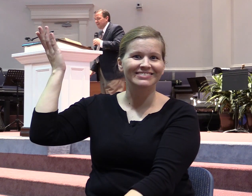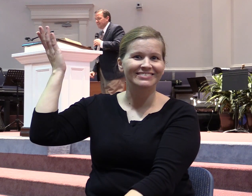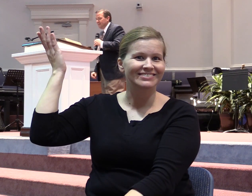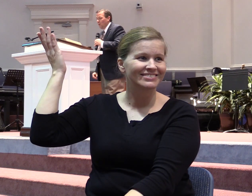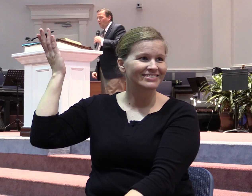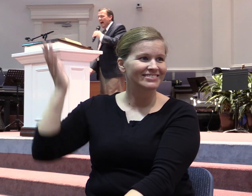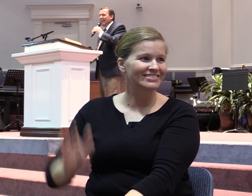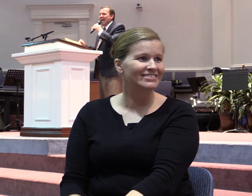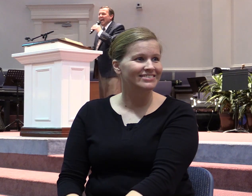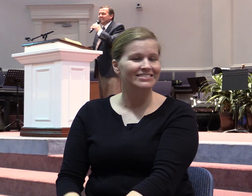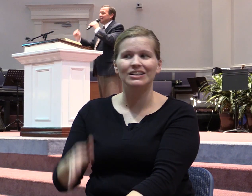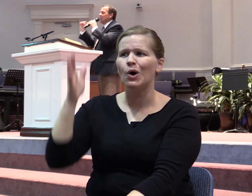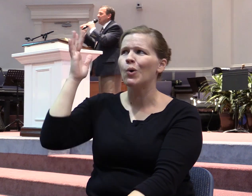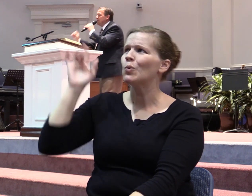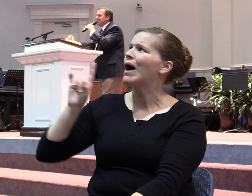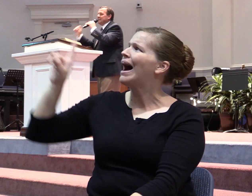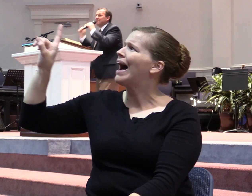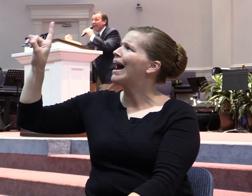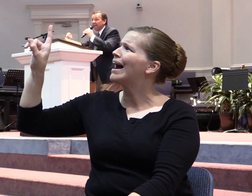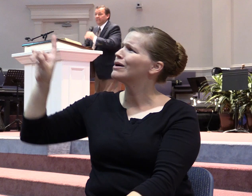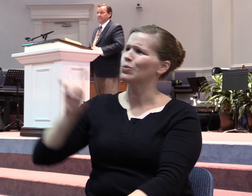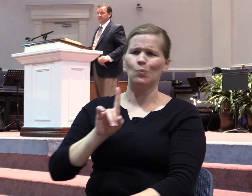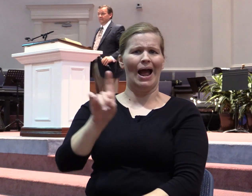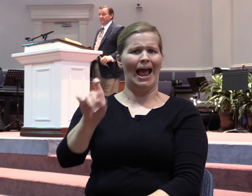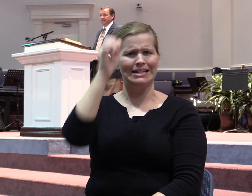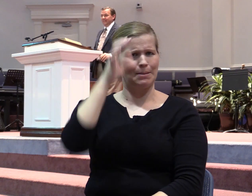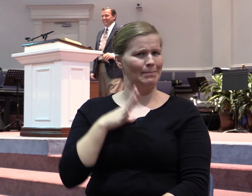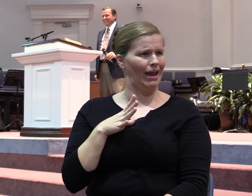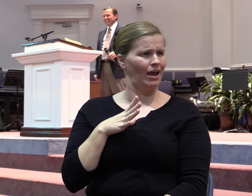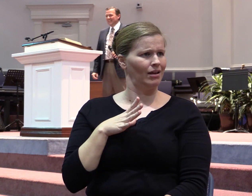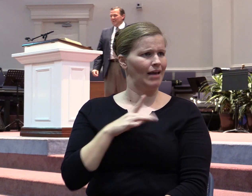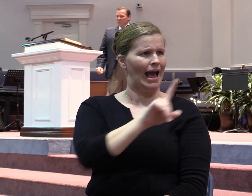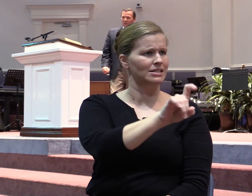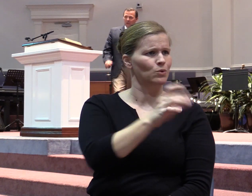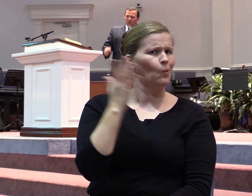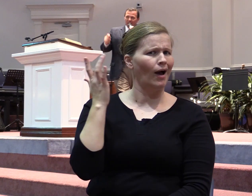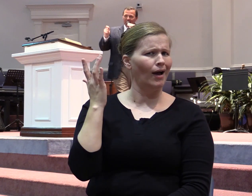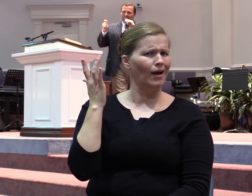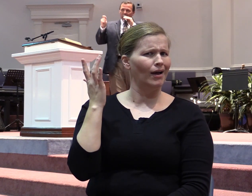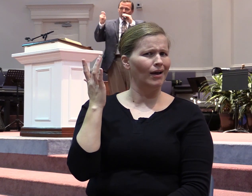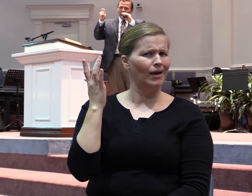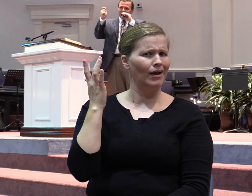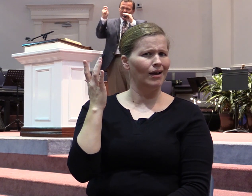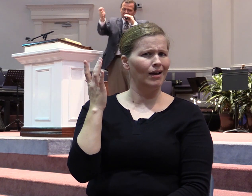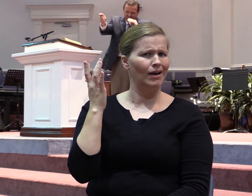Why ask a limited man when you can lay your petitions